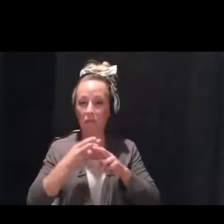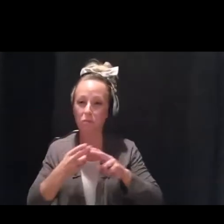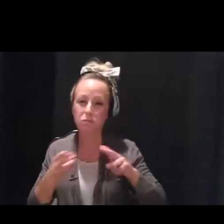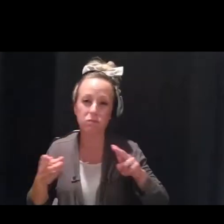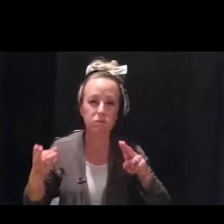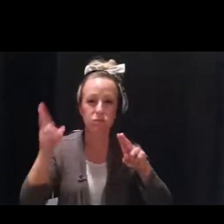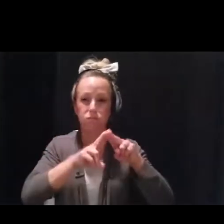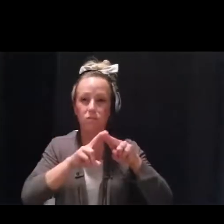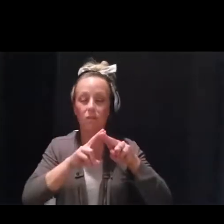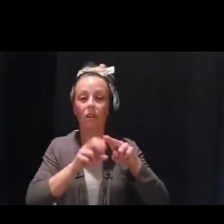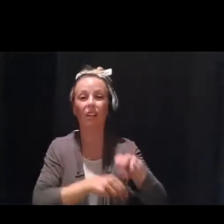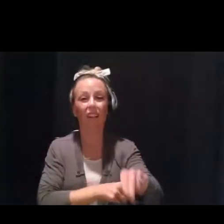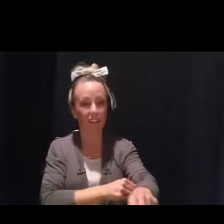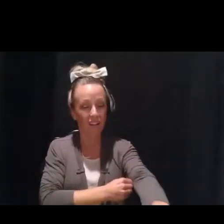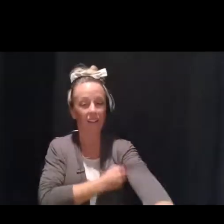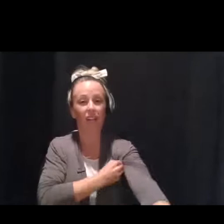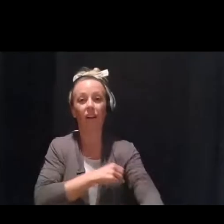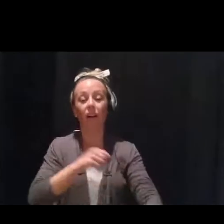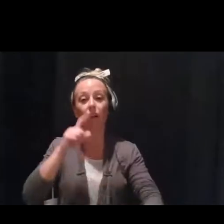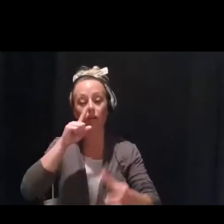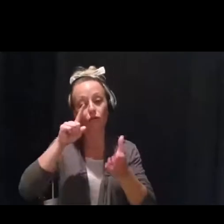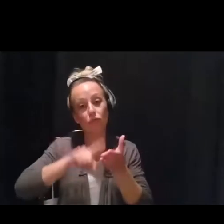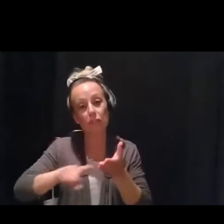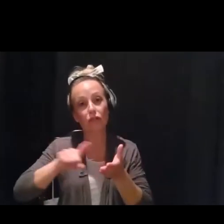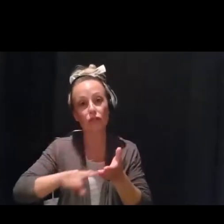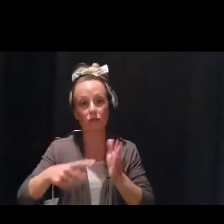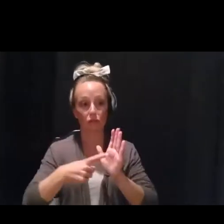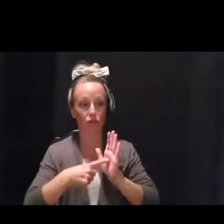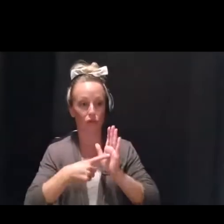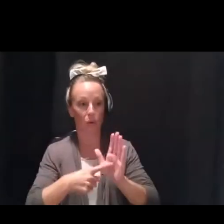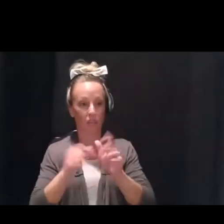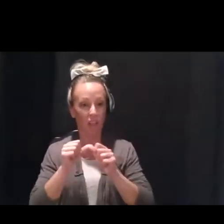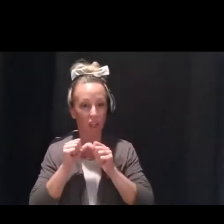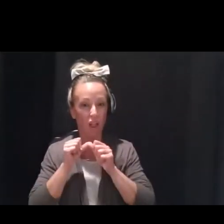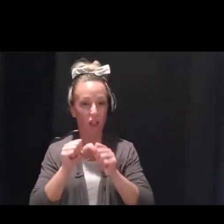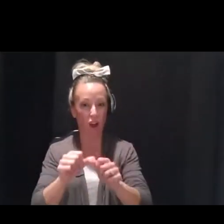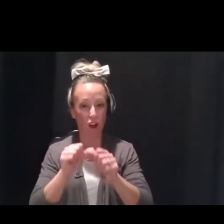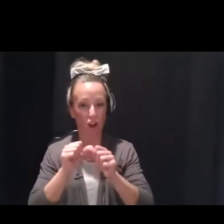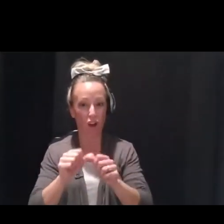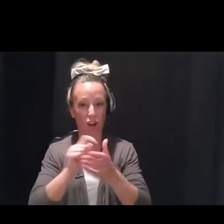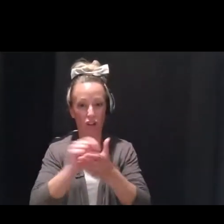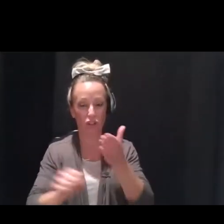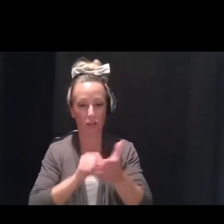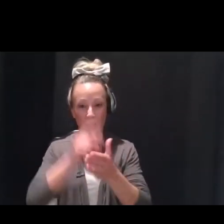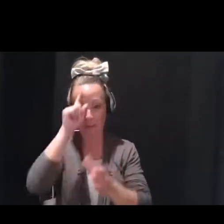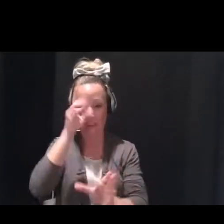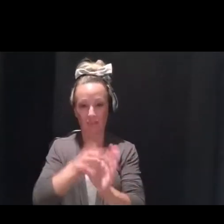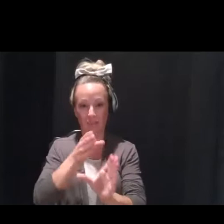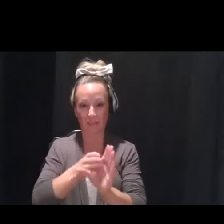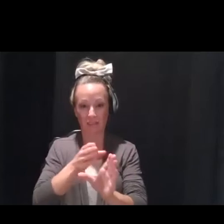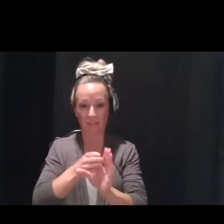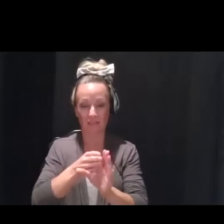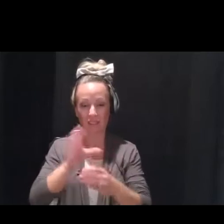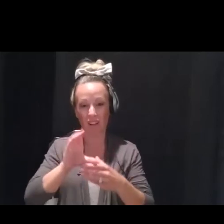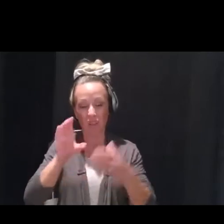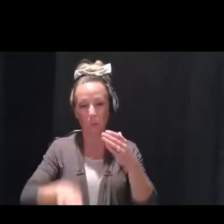And the research tells us that long-term psychological consequences of collective trauma can last